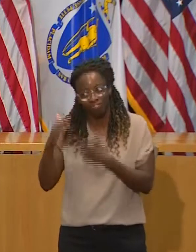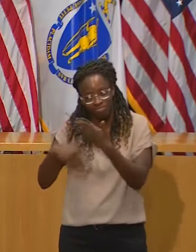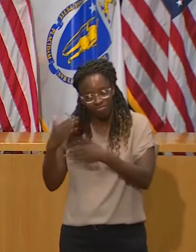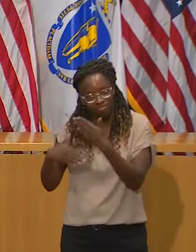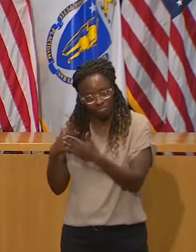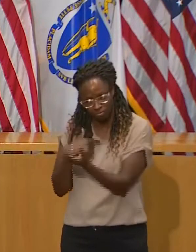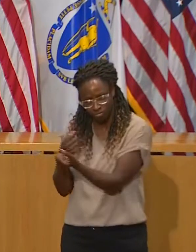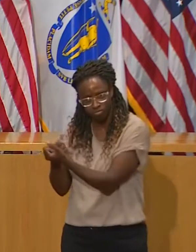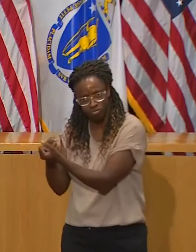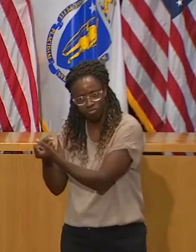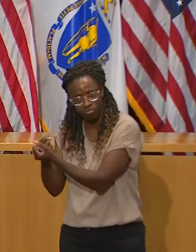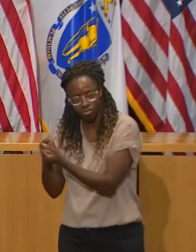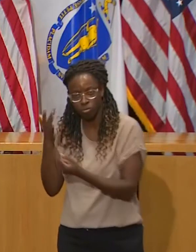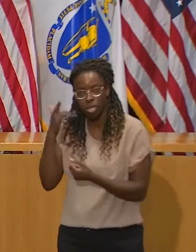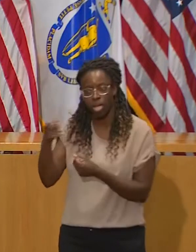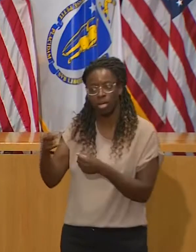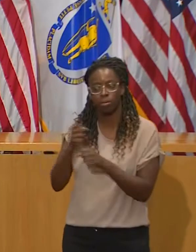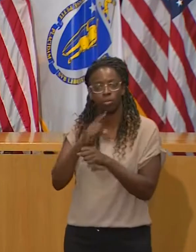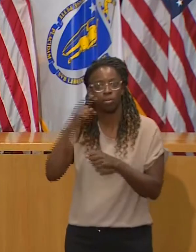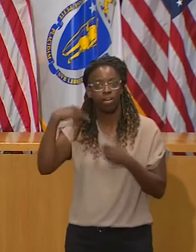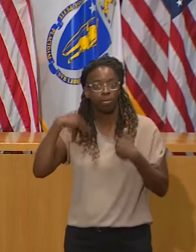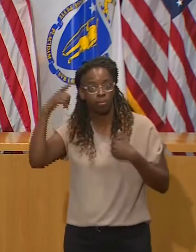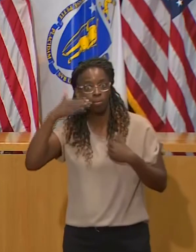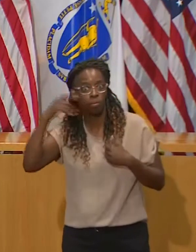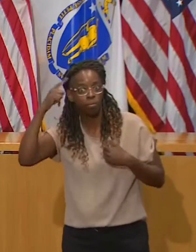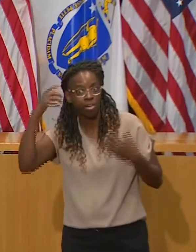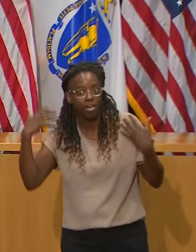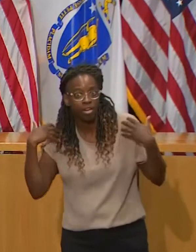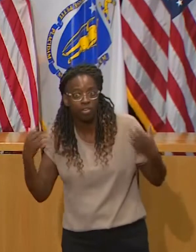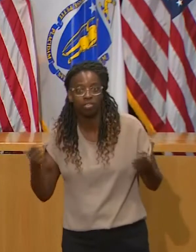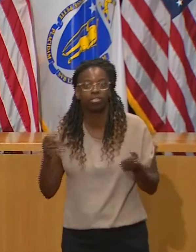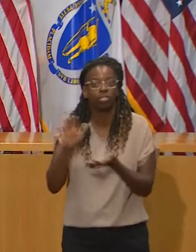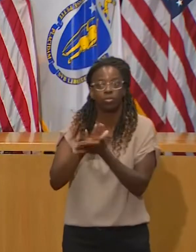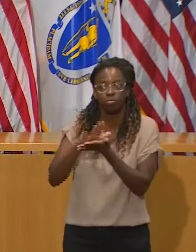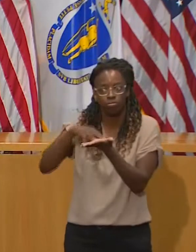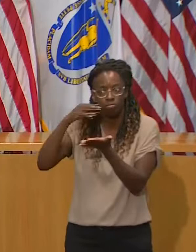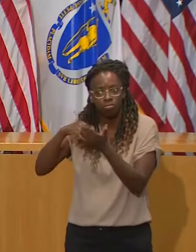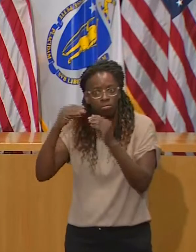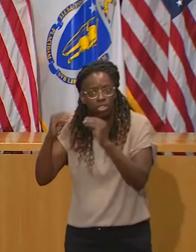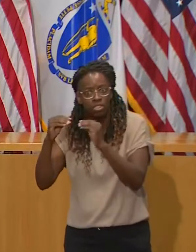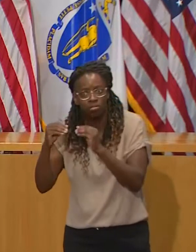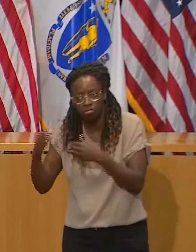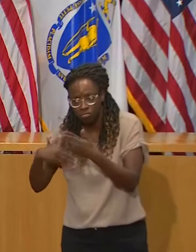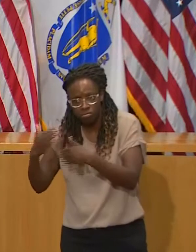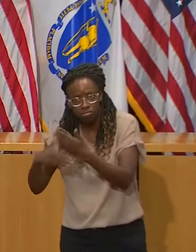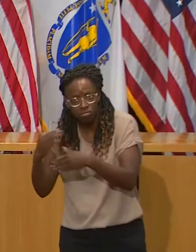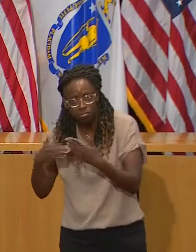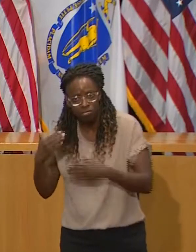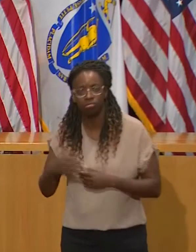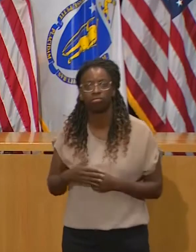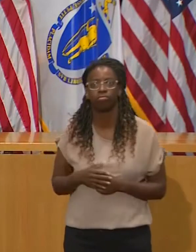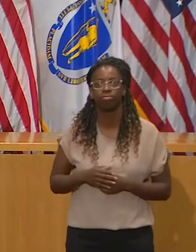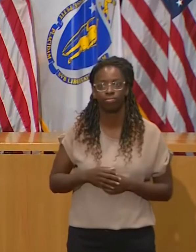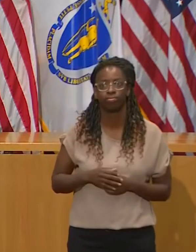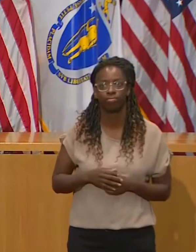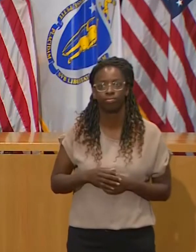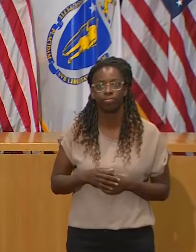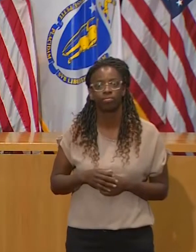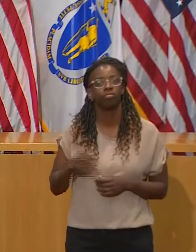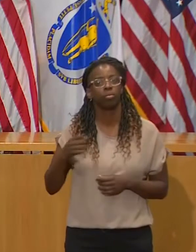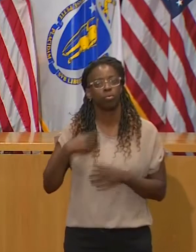spring, folks have a lot of options now to safely do a number of activities that have been proven to be safer alternatives.